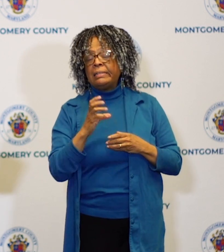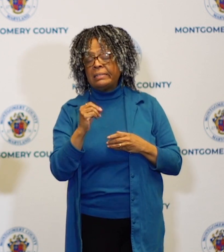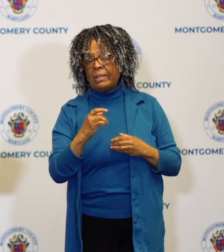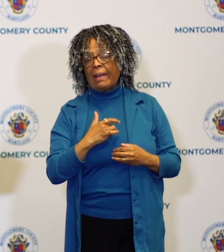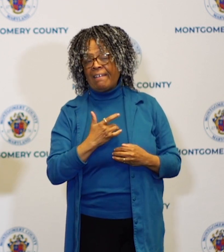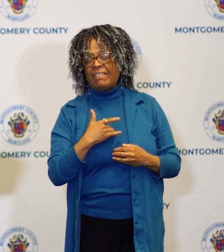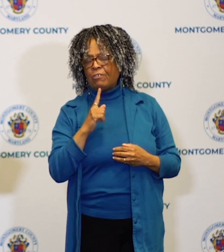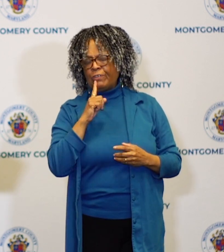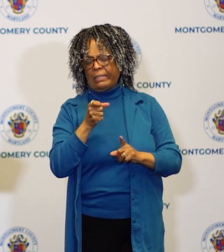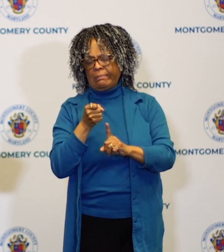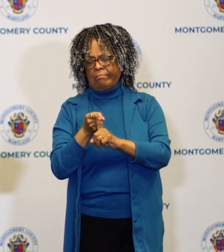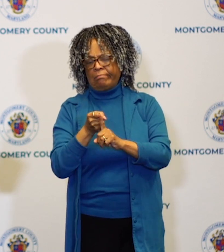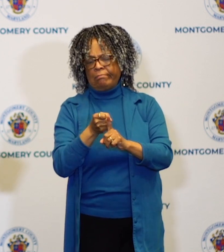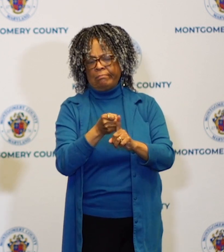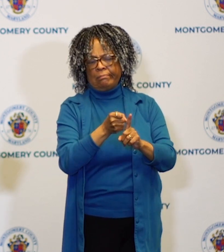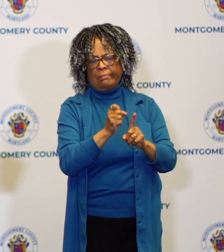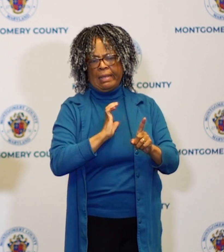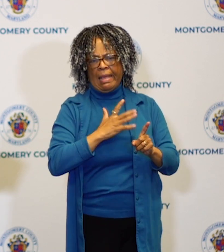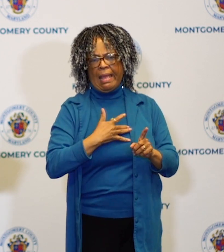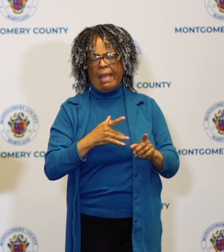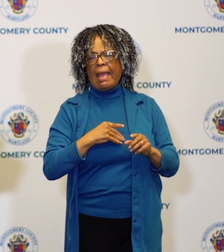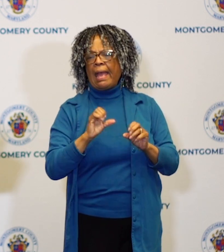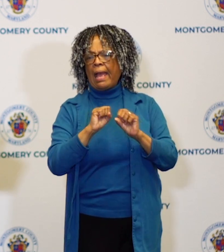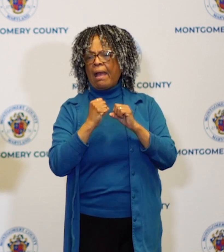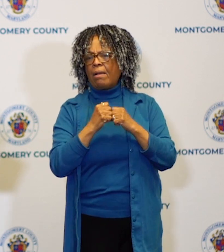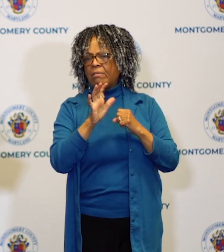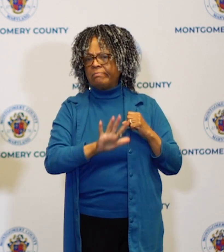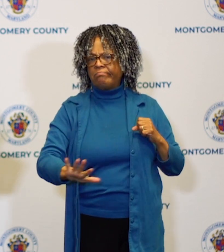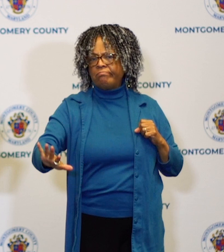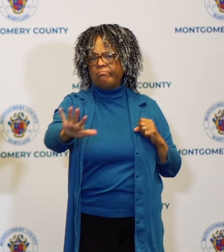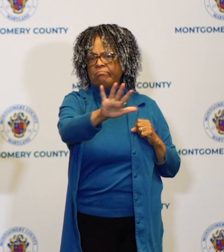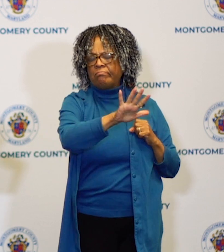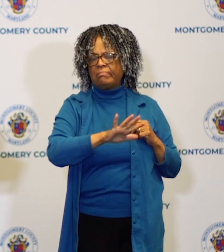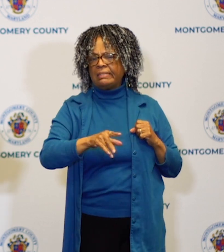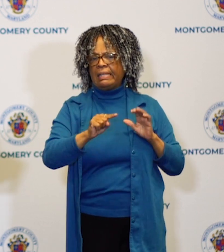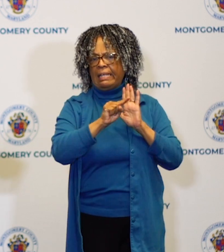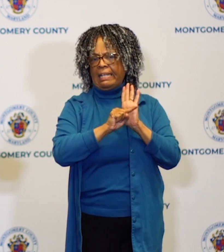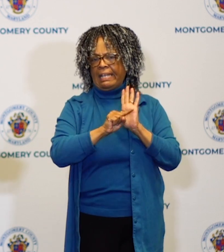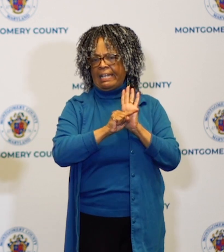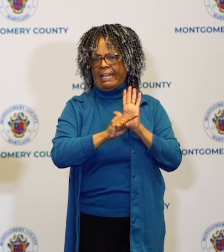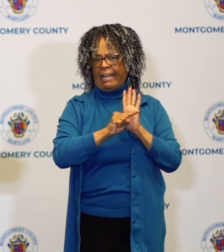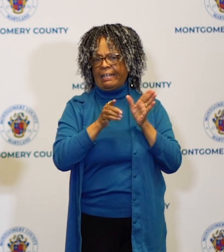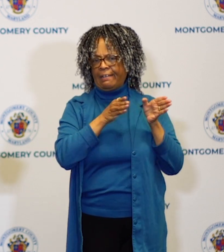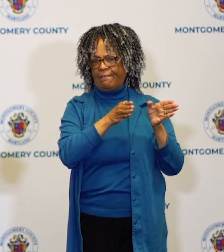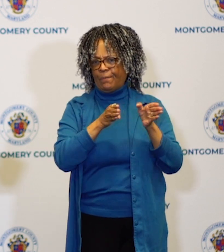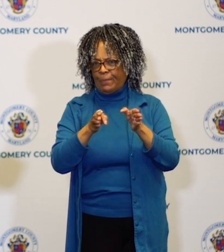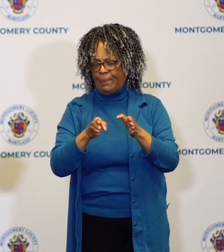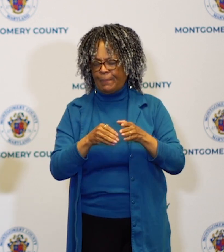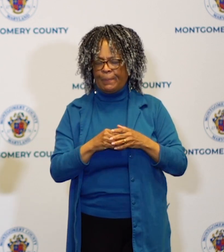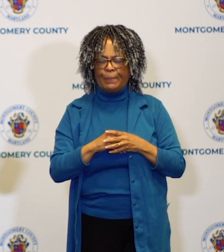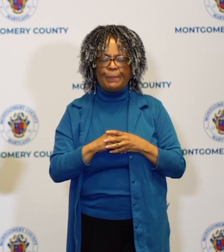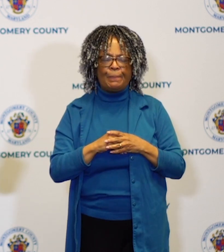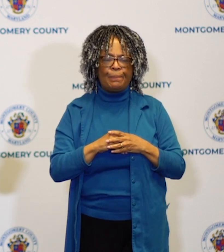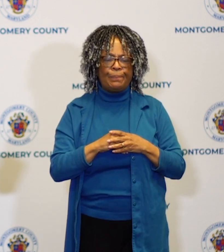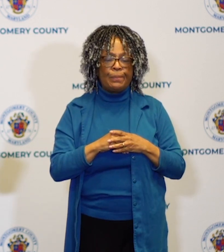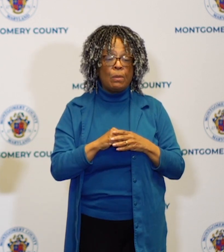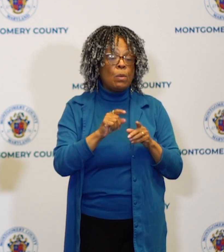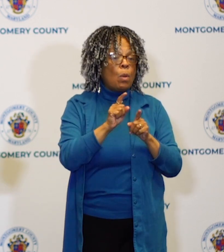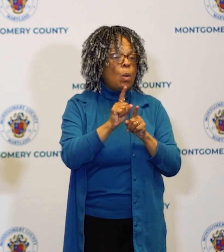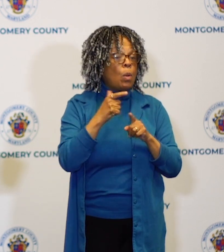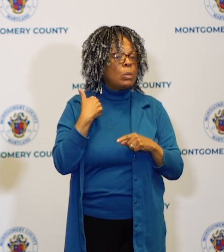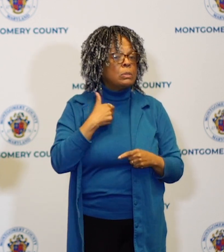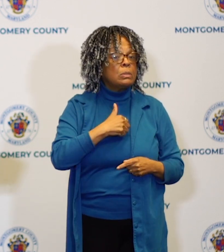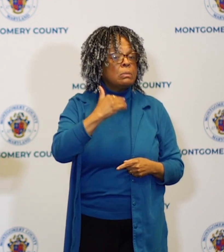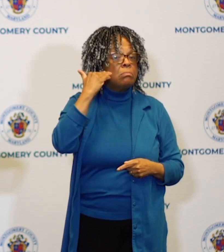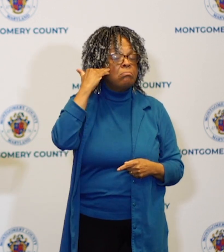impacted our society in an incredibly negative way and we also all know and I knew